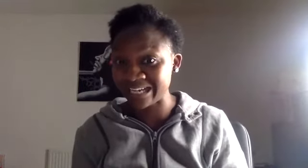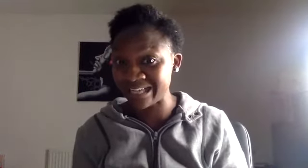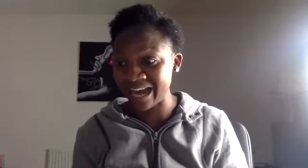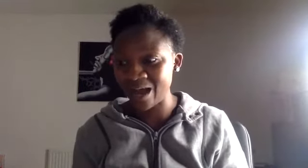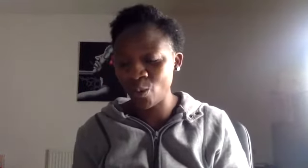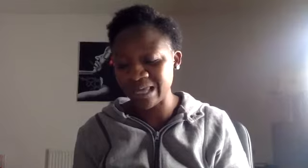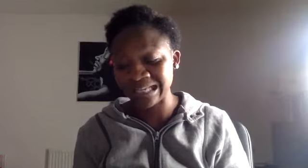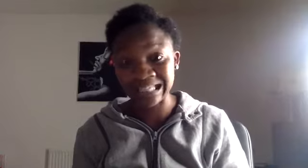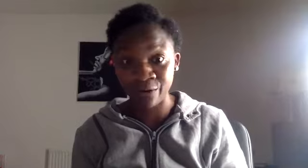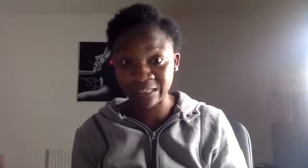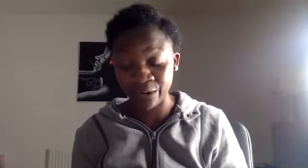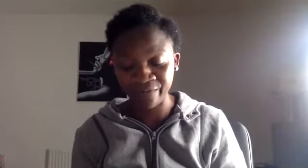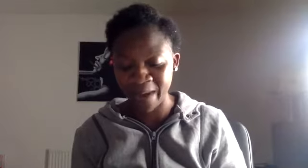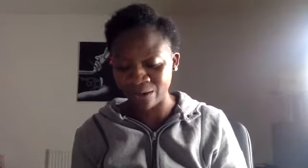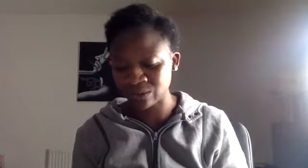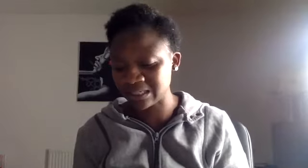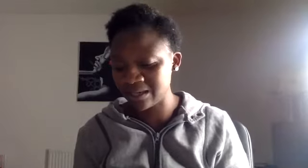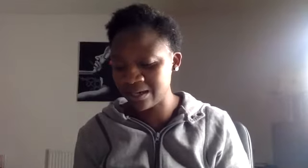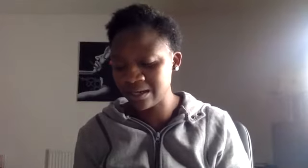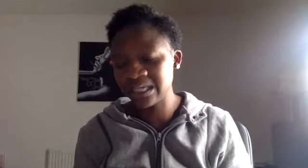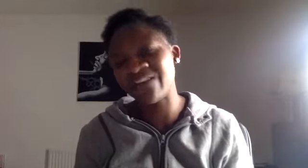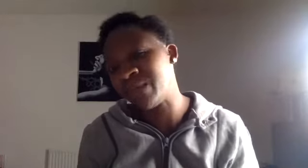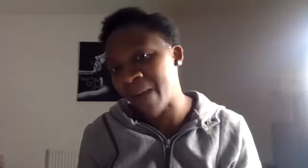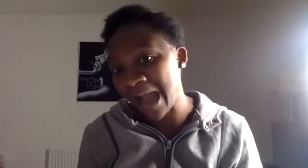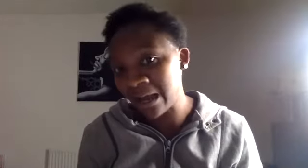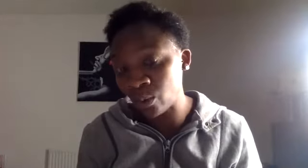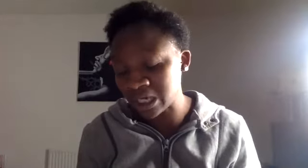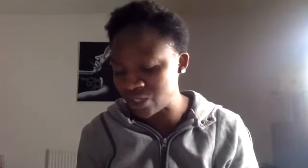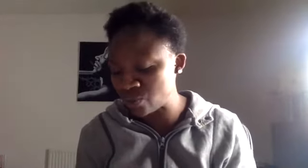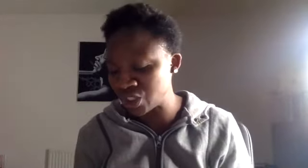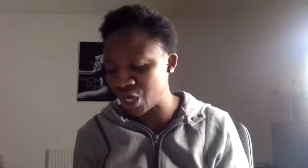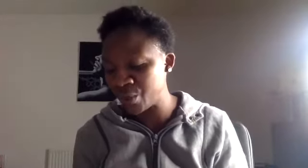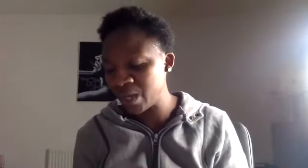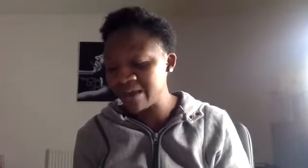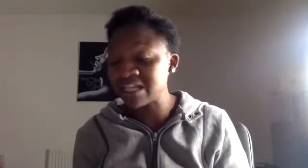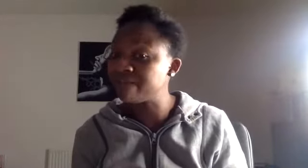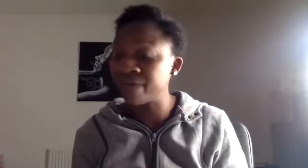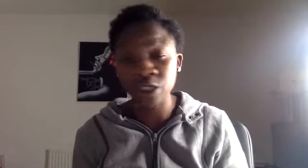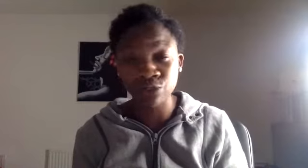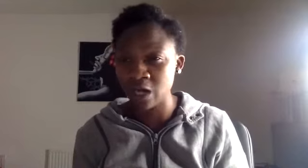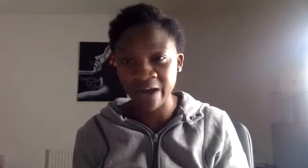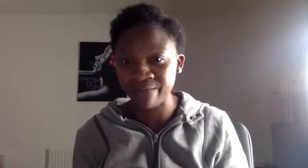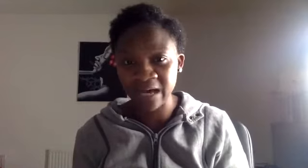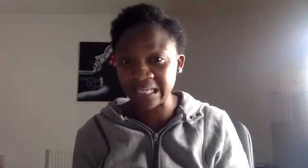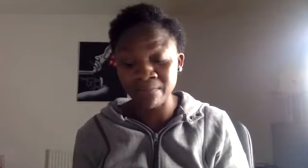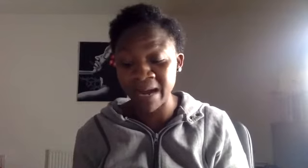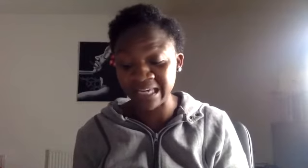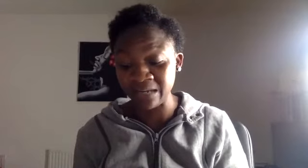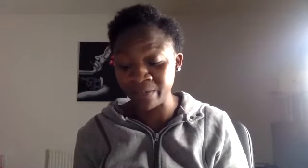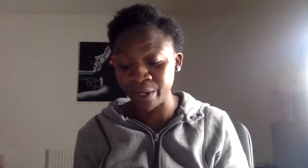there with our selfie pouts. Give me back what I used to know. This virtual life is making me both.